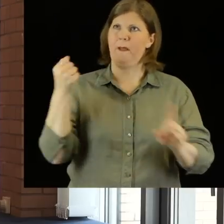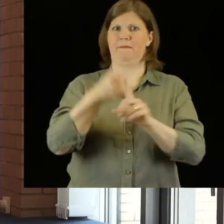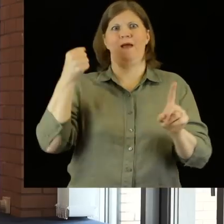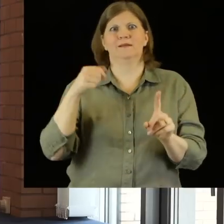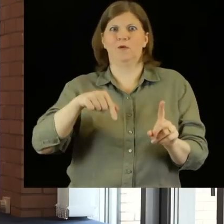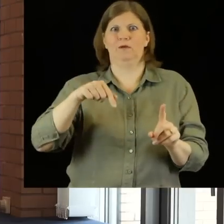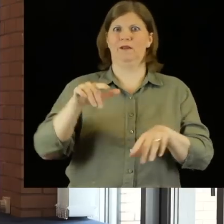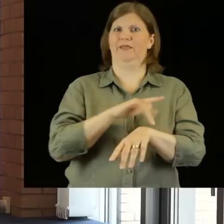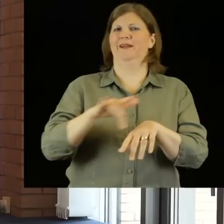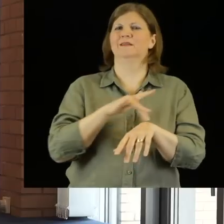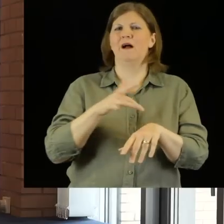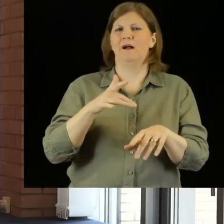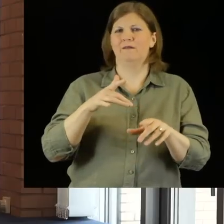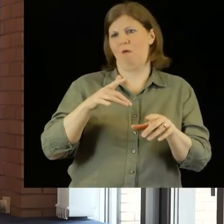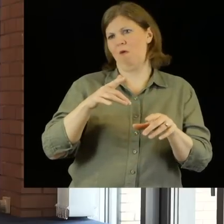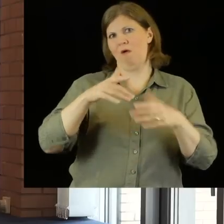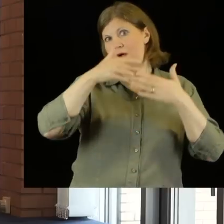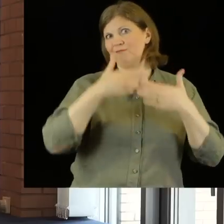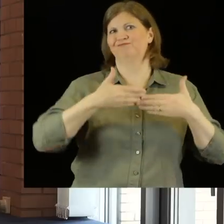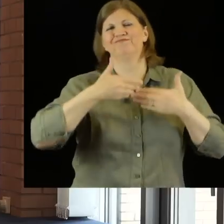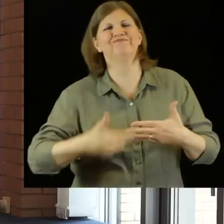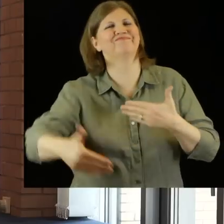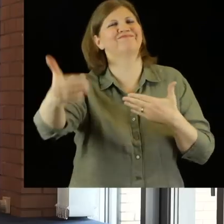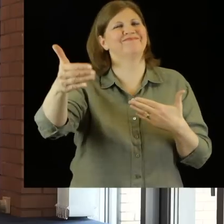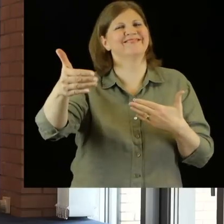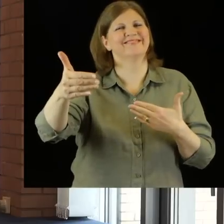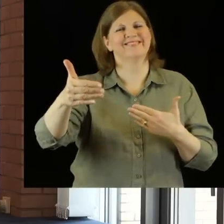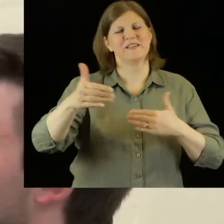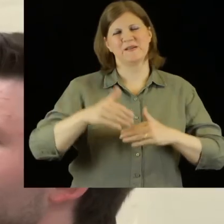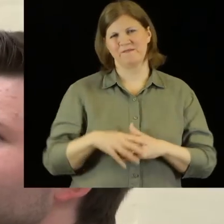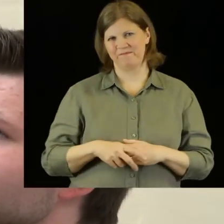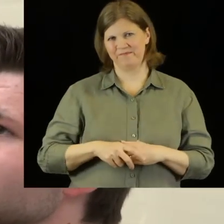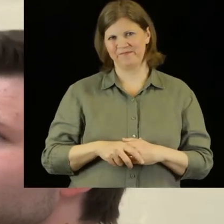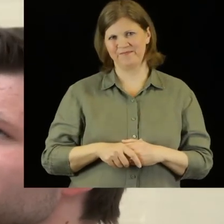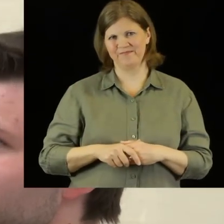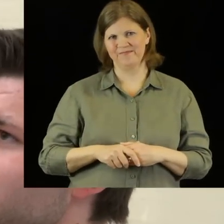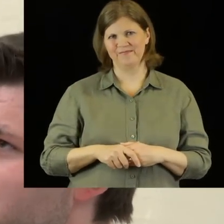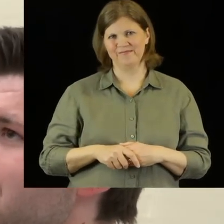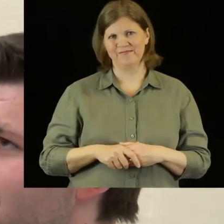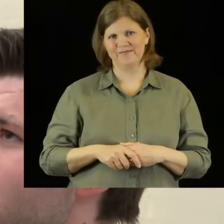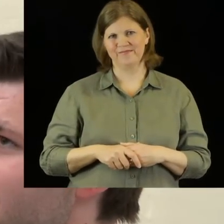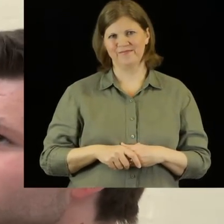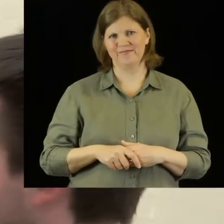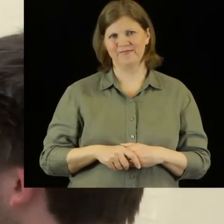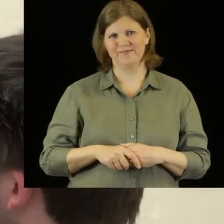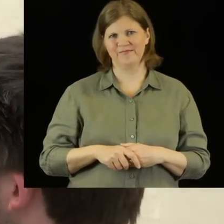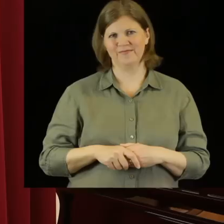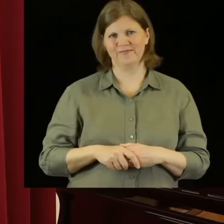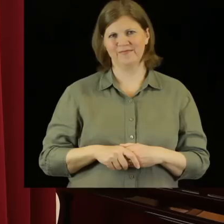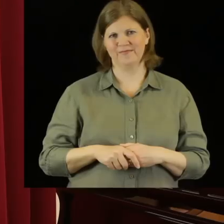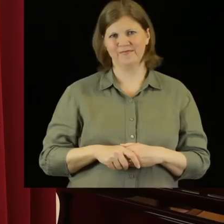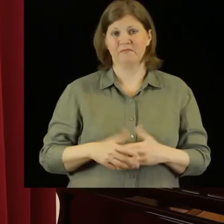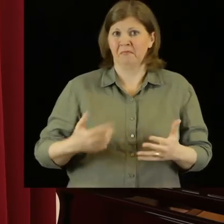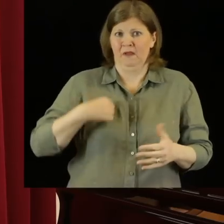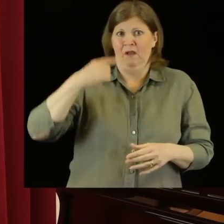that will have potentially a huge impact on theatre in years to come. I think the degree